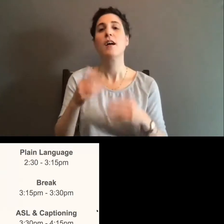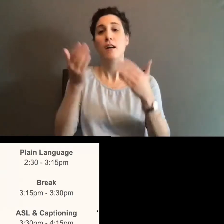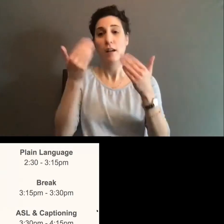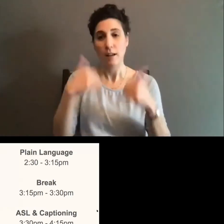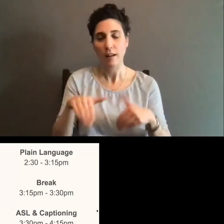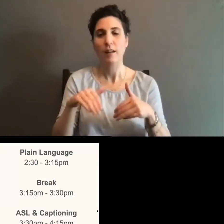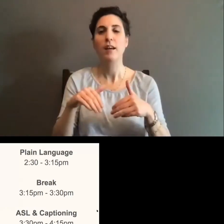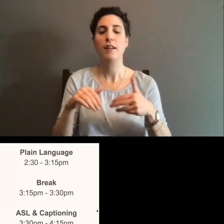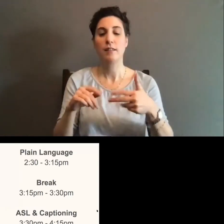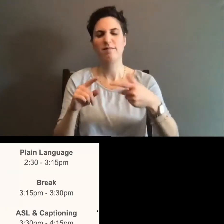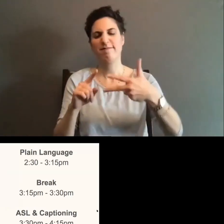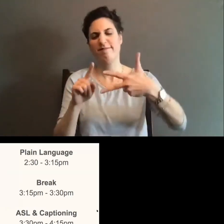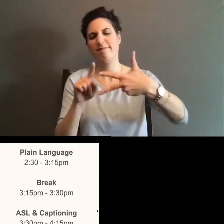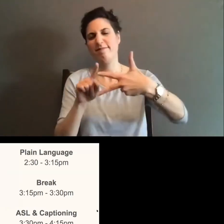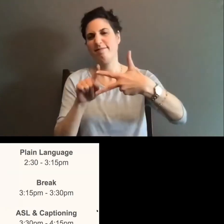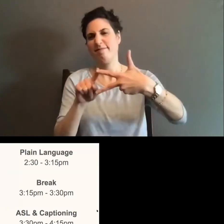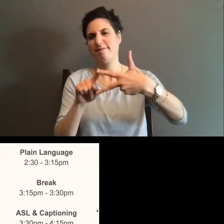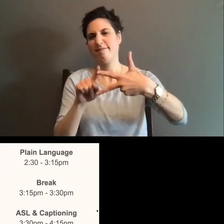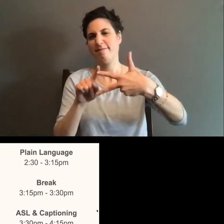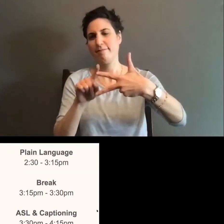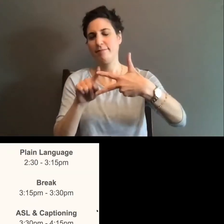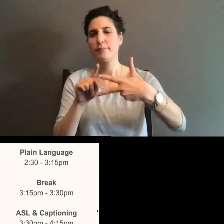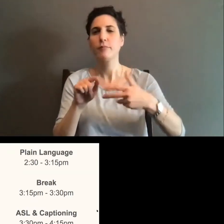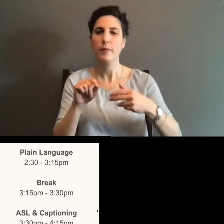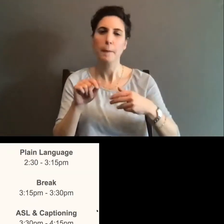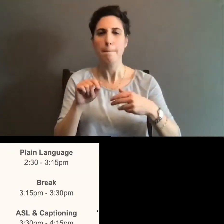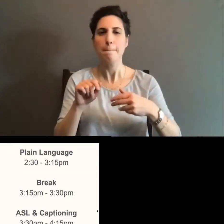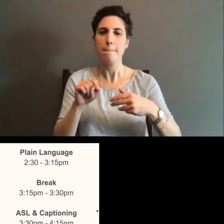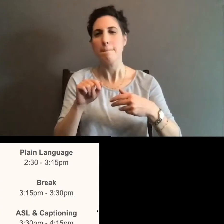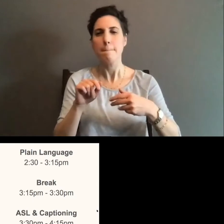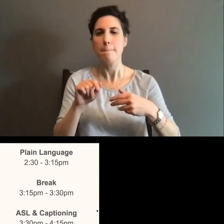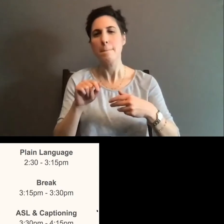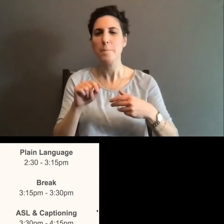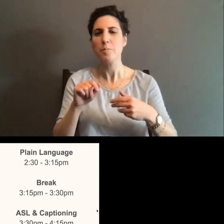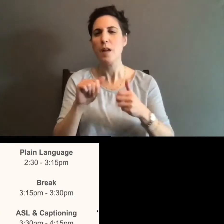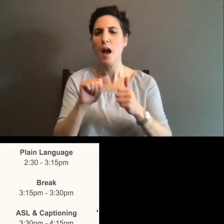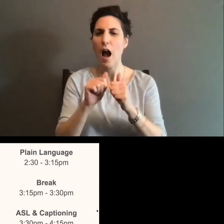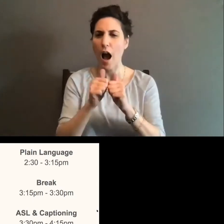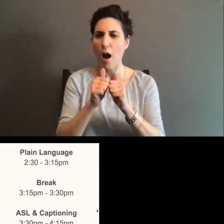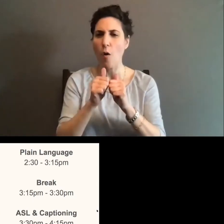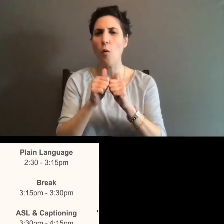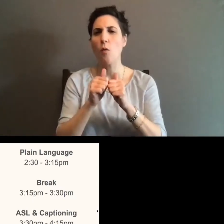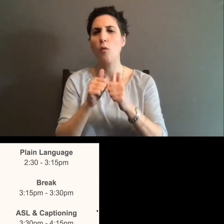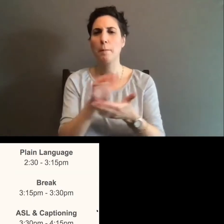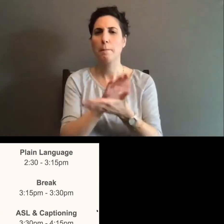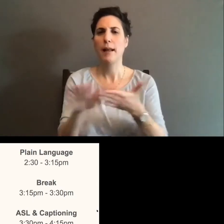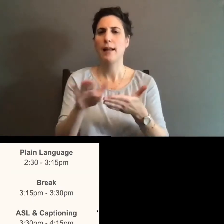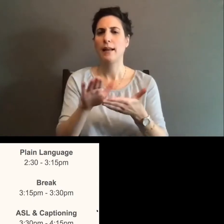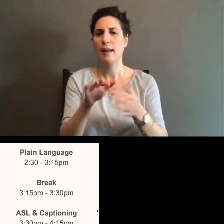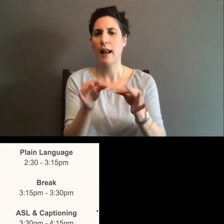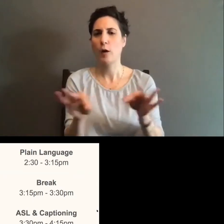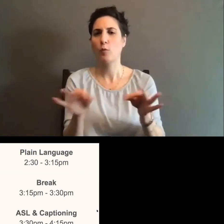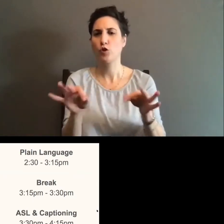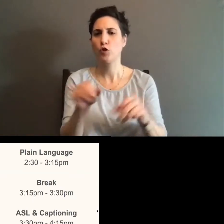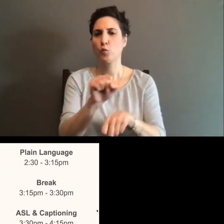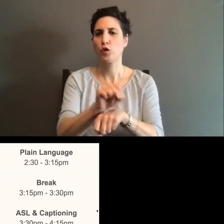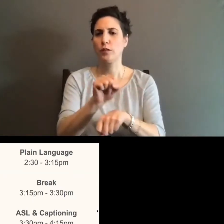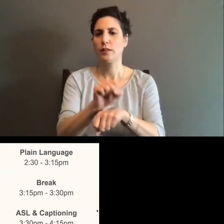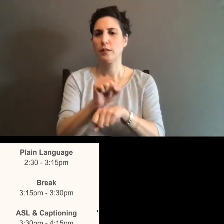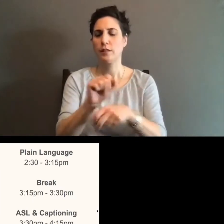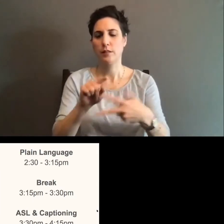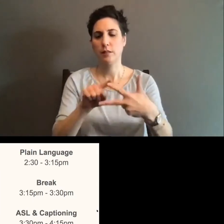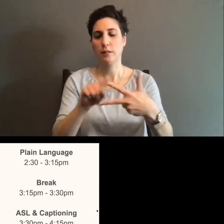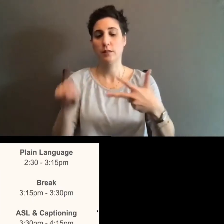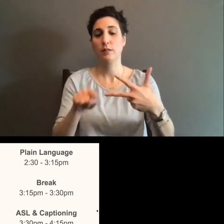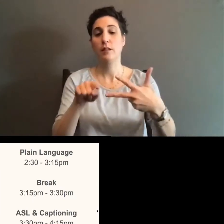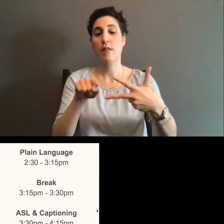middle section will be, um, kind of like a primer on how plain language works. Um, and then we'll go into our